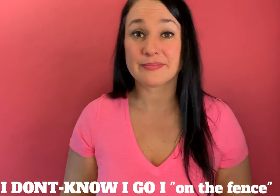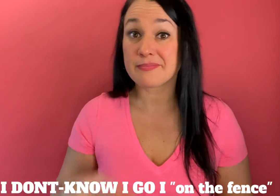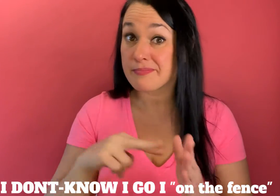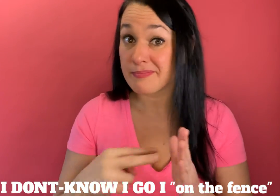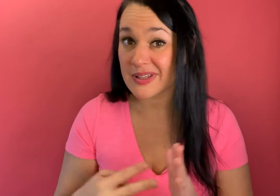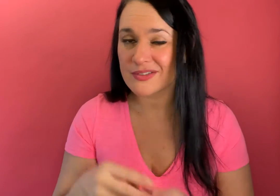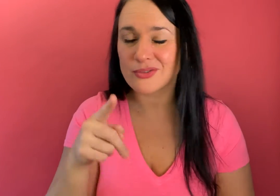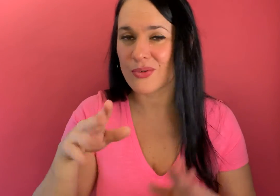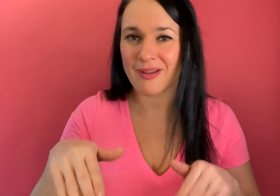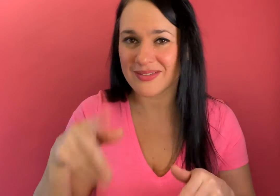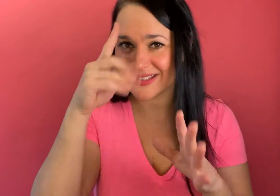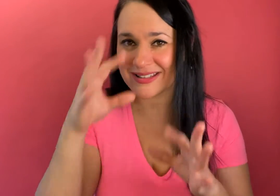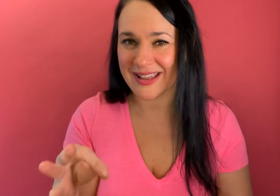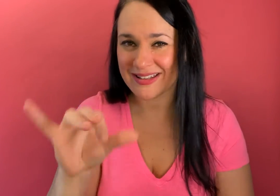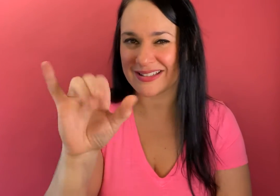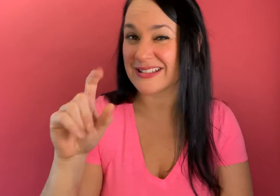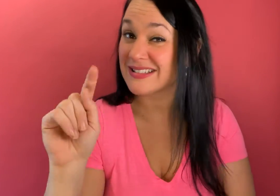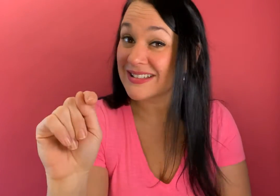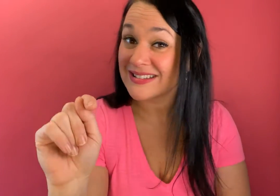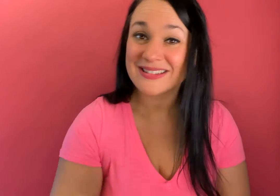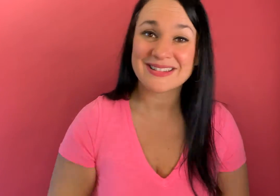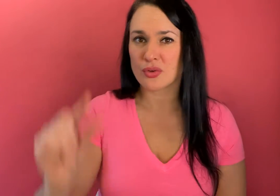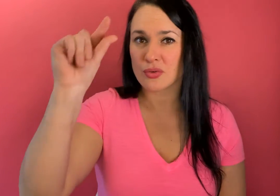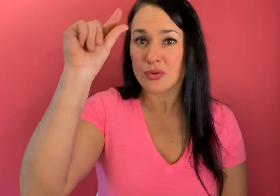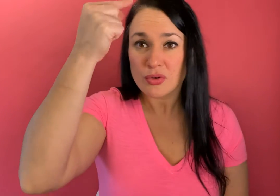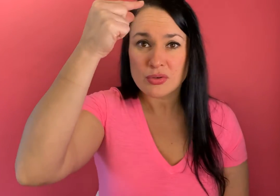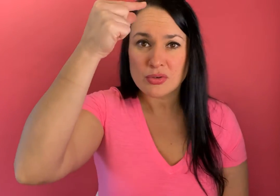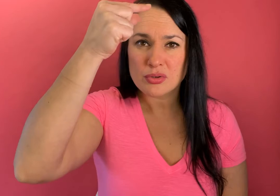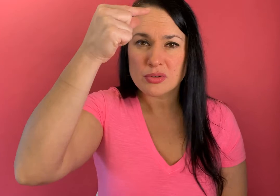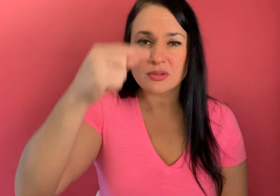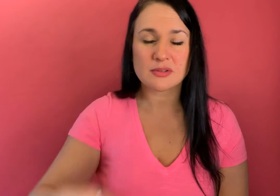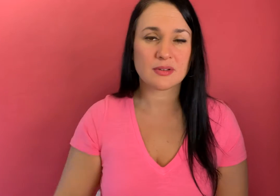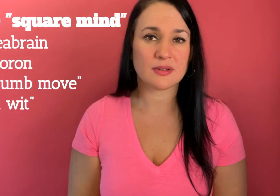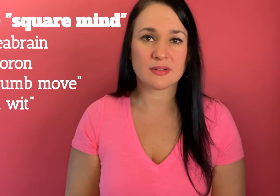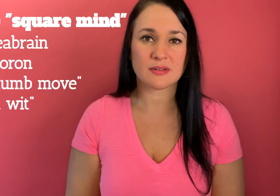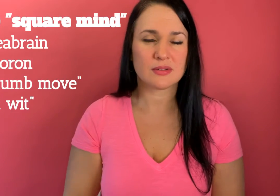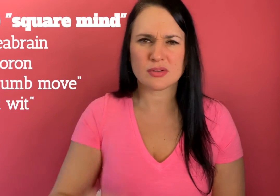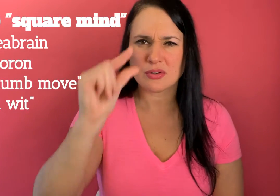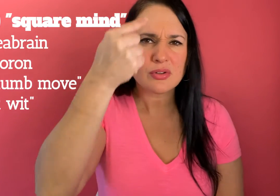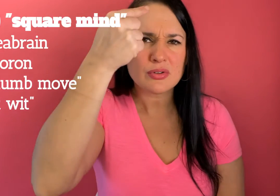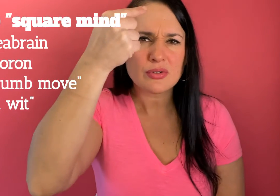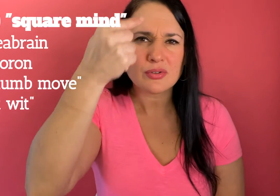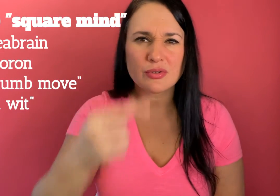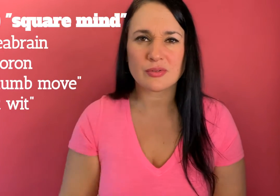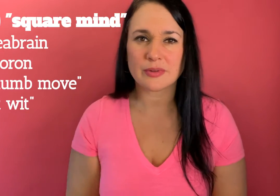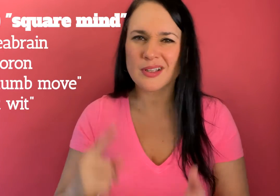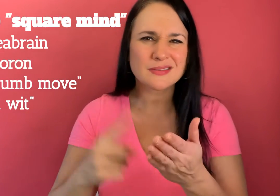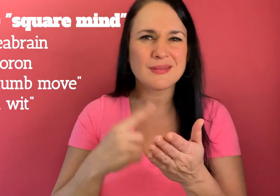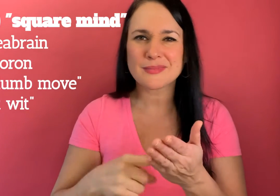which means you haven't decided just yet p brain or a squared